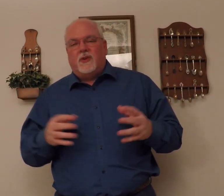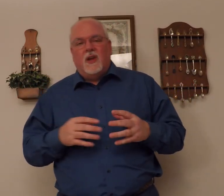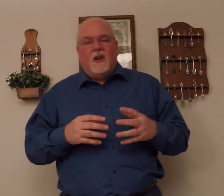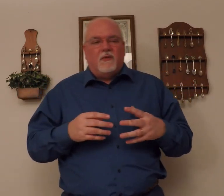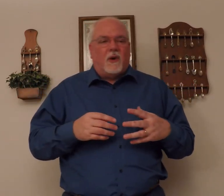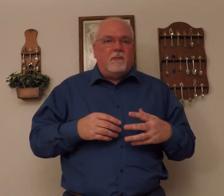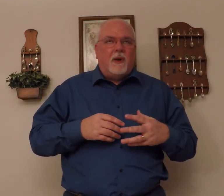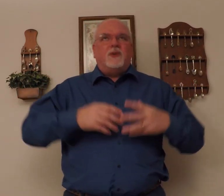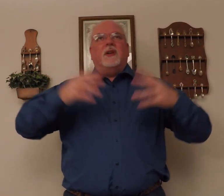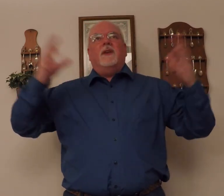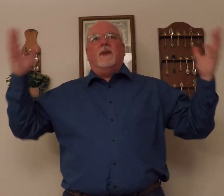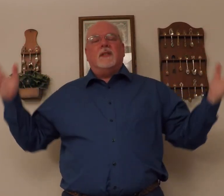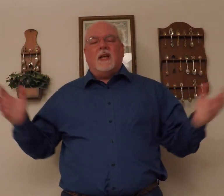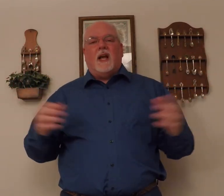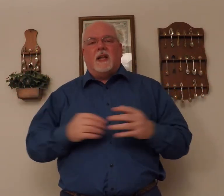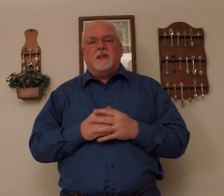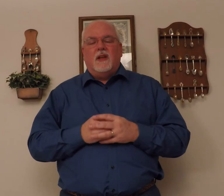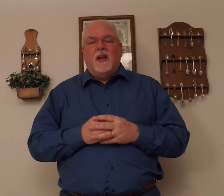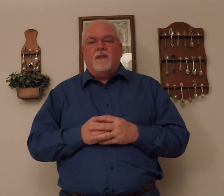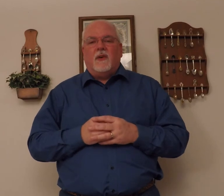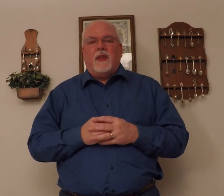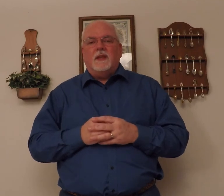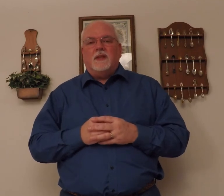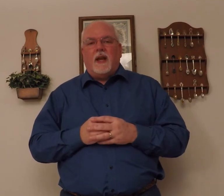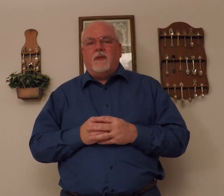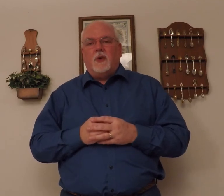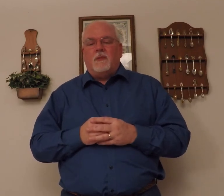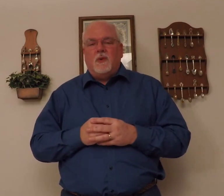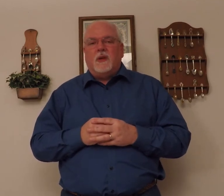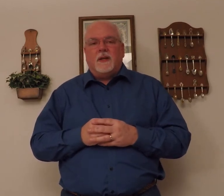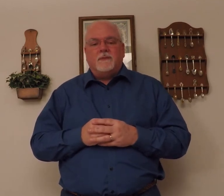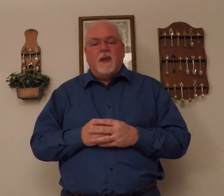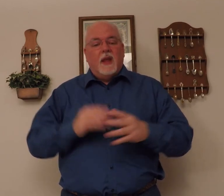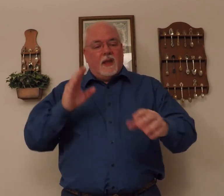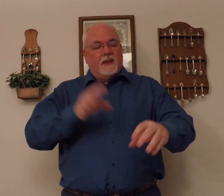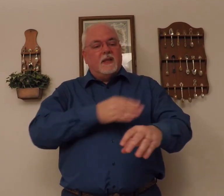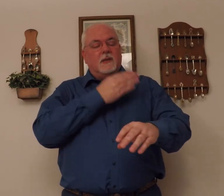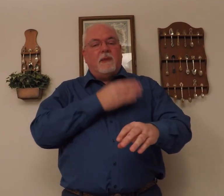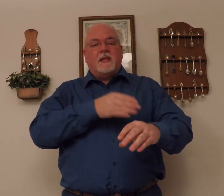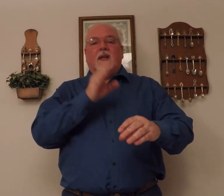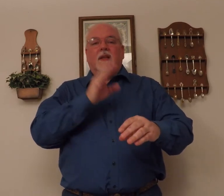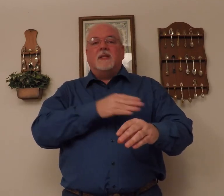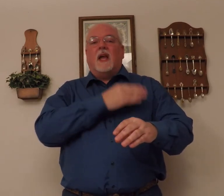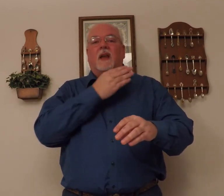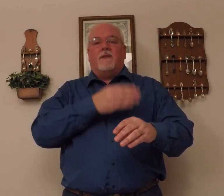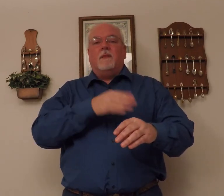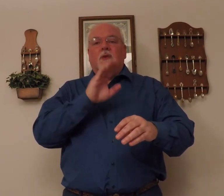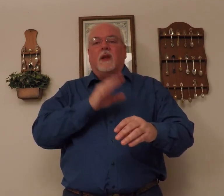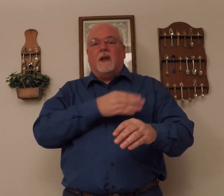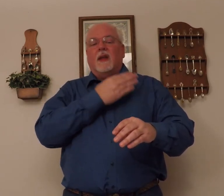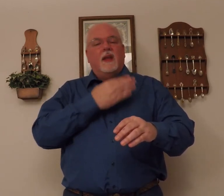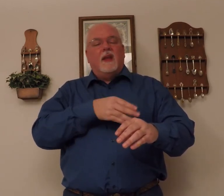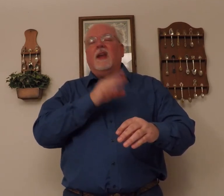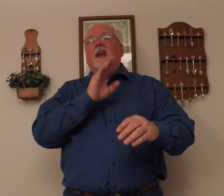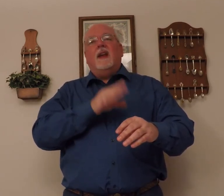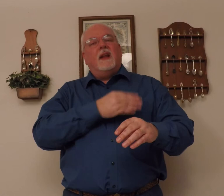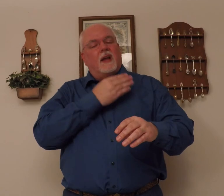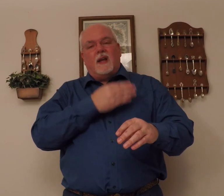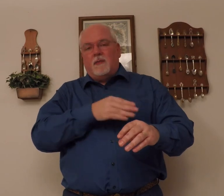for a bunch of different signs for things to have to do with music. This is basically the sign for music. Any kind of